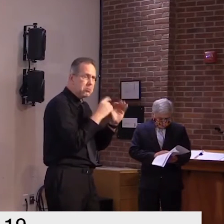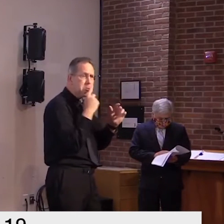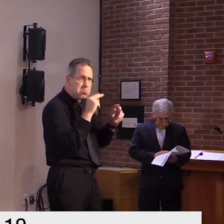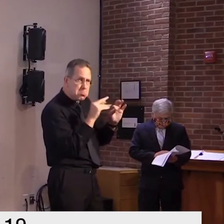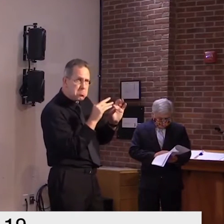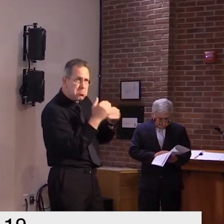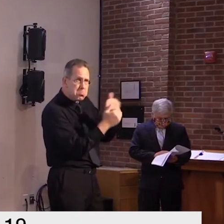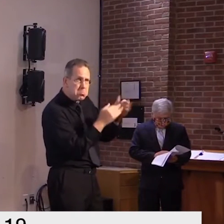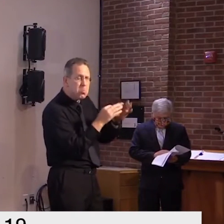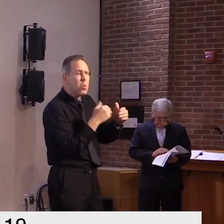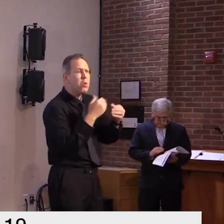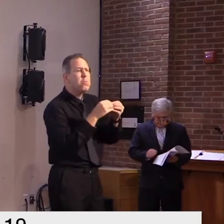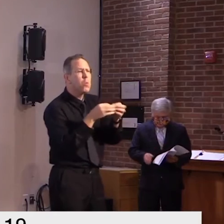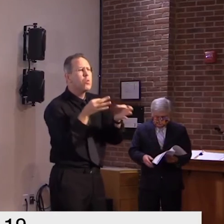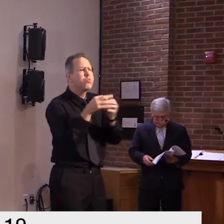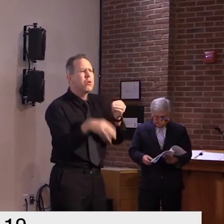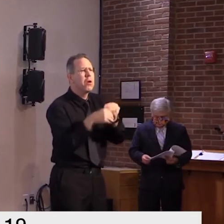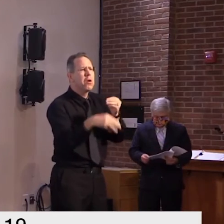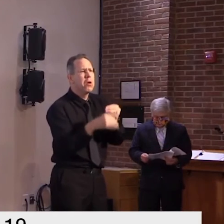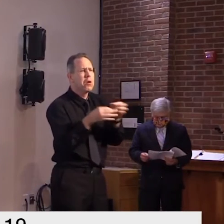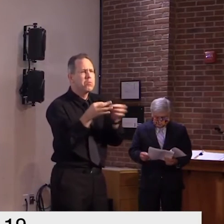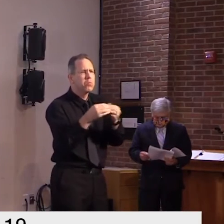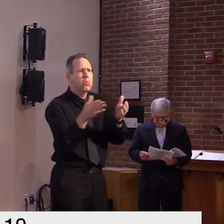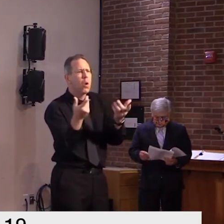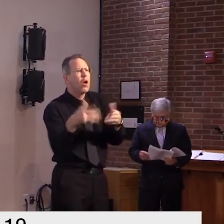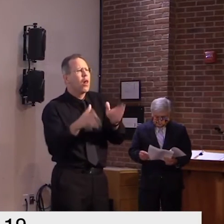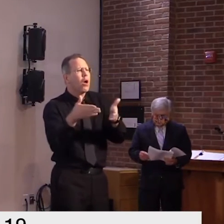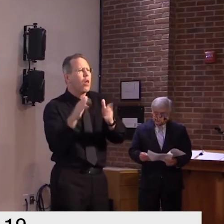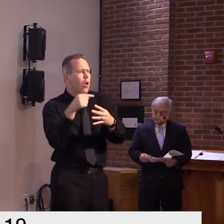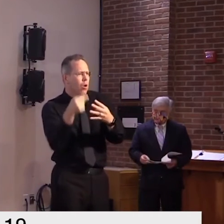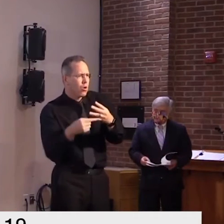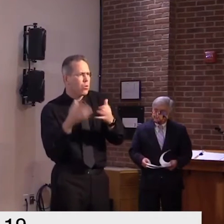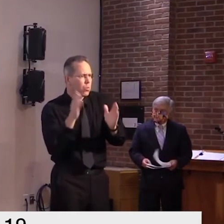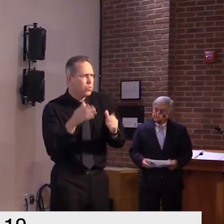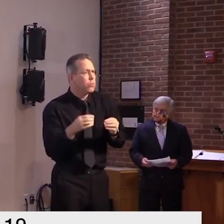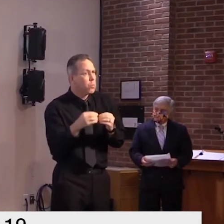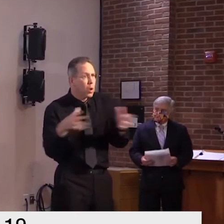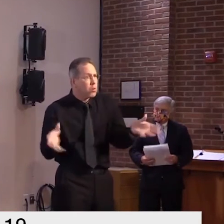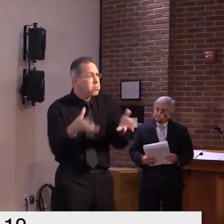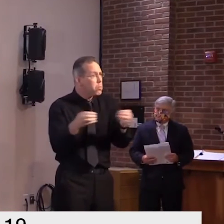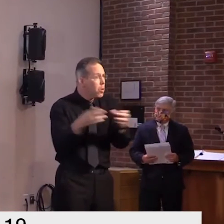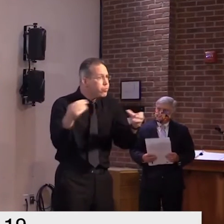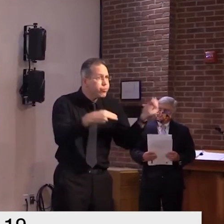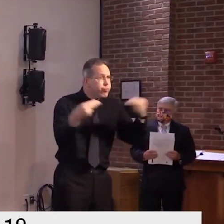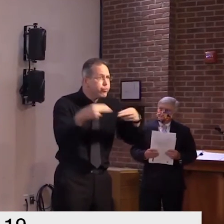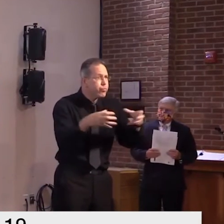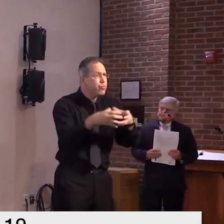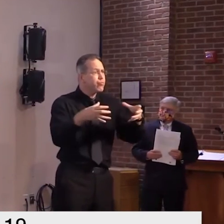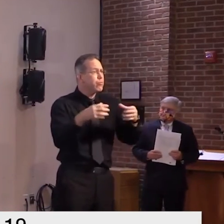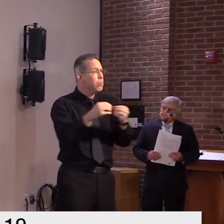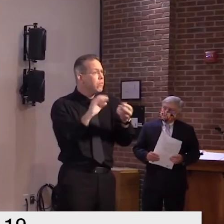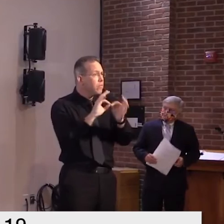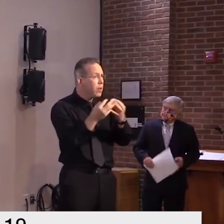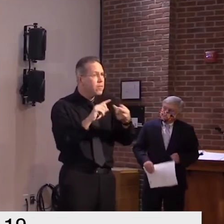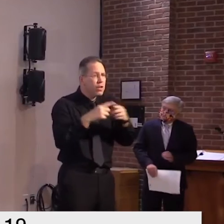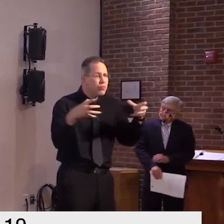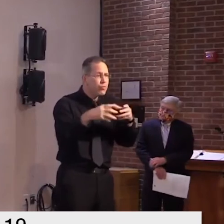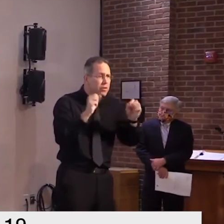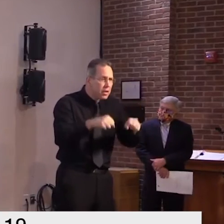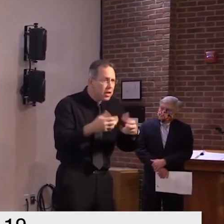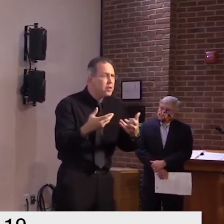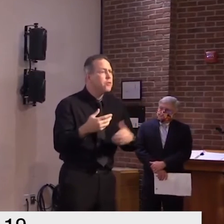for those over the age of 65 who don't live in a group facility there's some changes for you as well